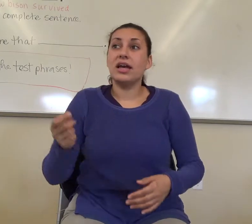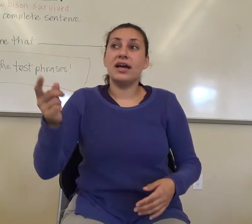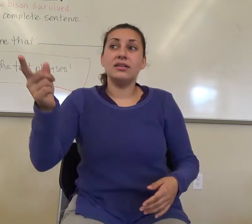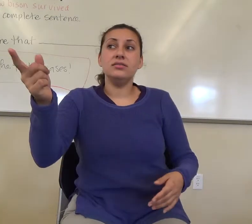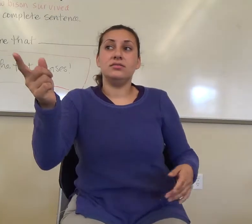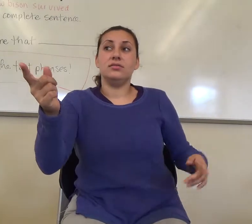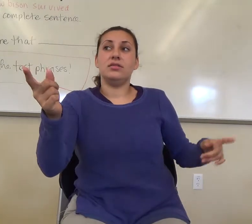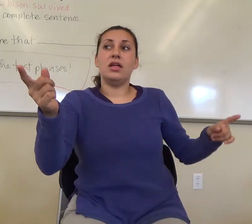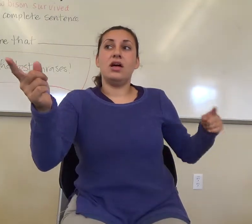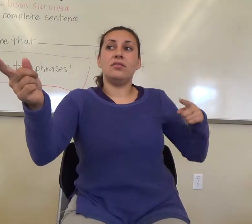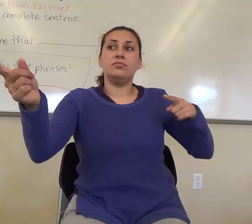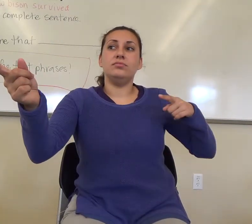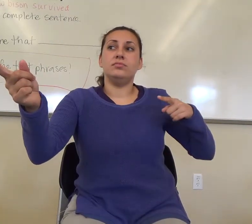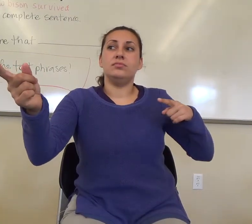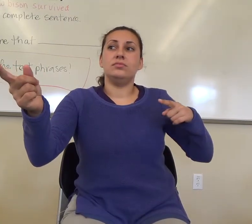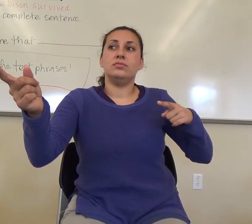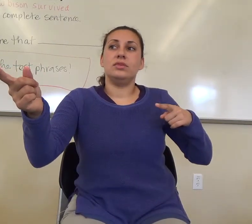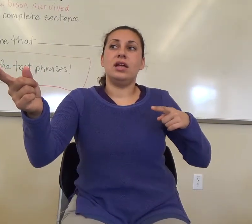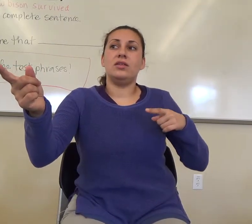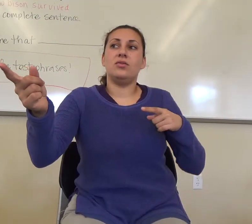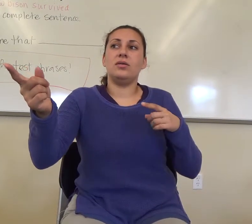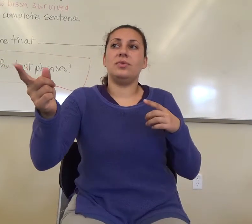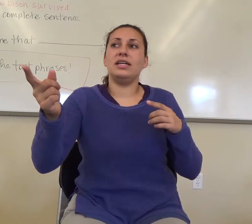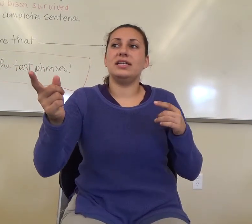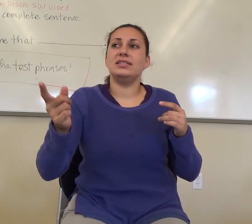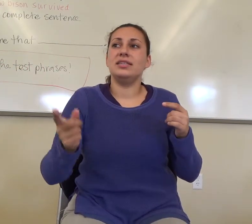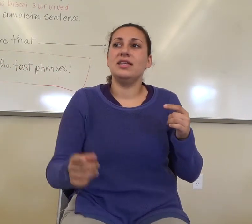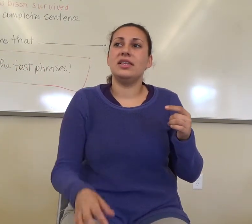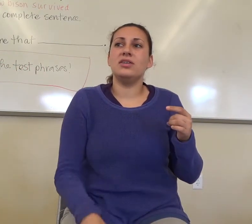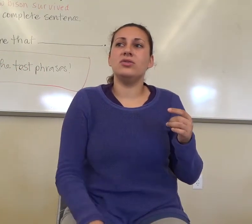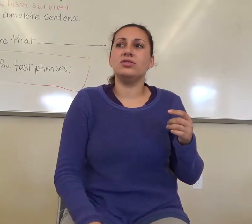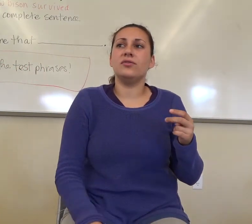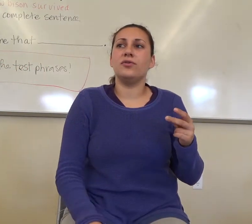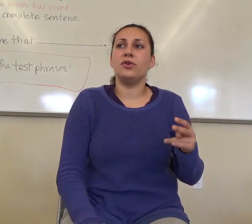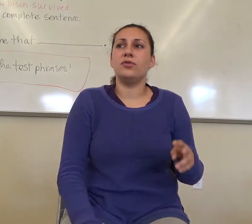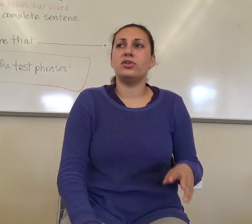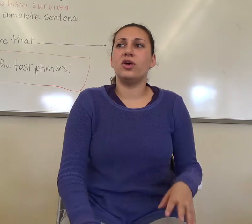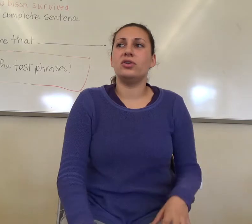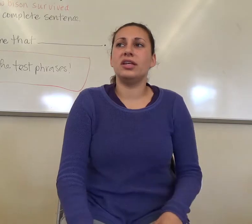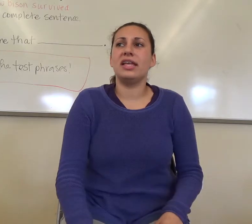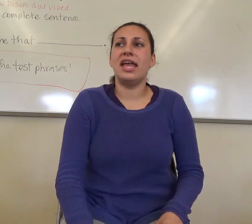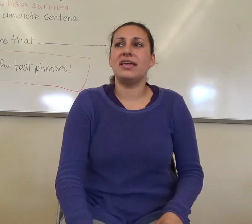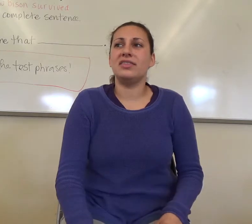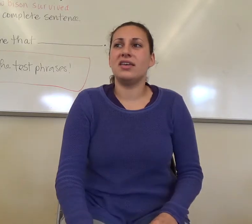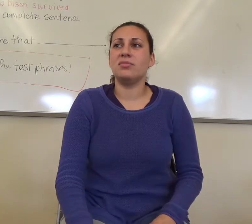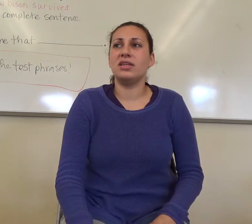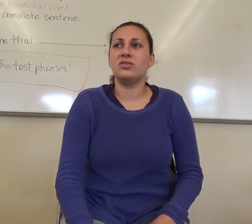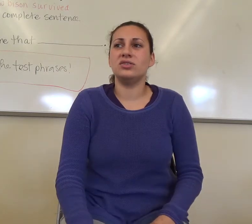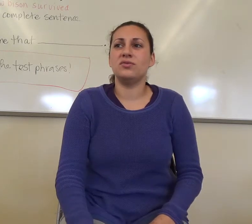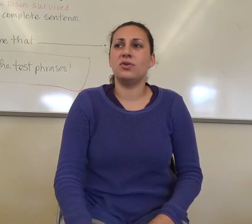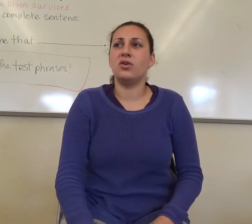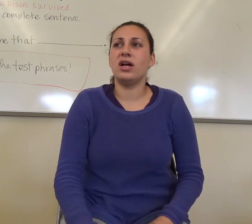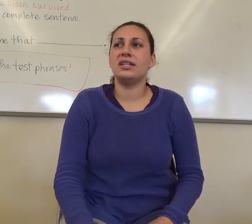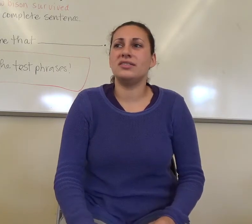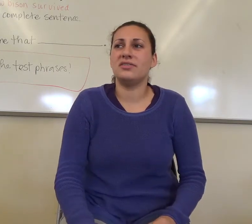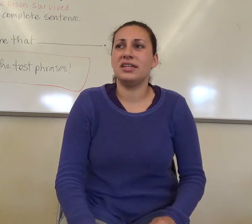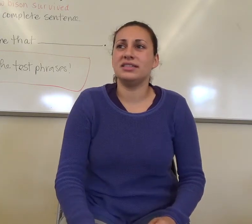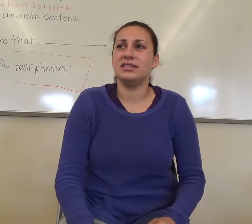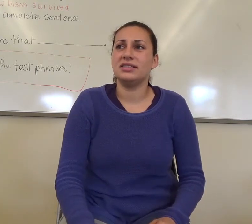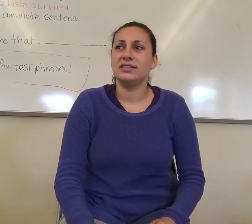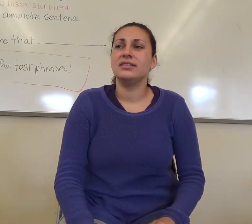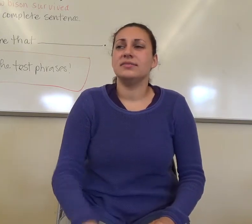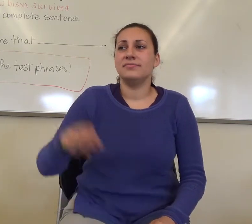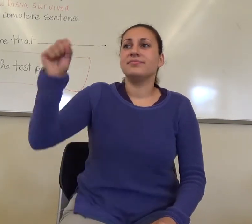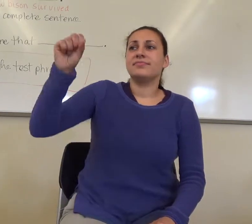Yeah. It was. I know it because they used the fur for clothing, they ate them, they used them for all kinds of